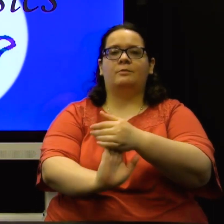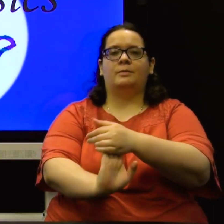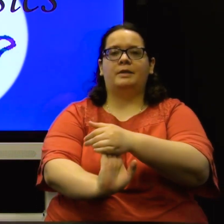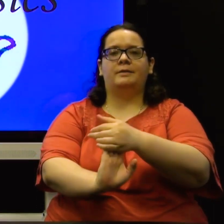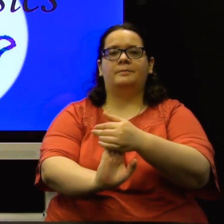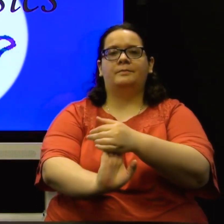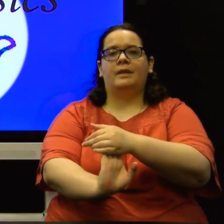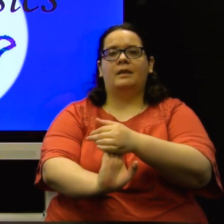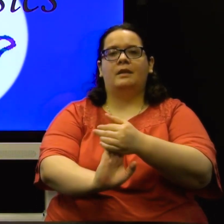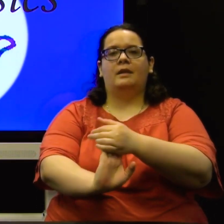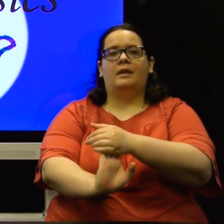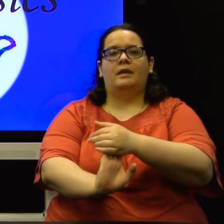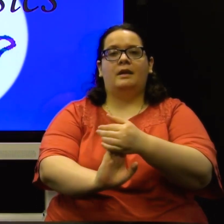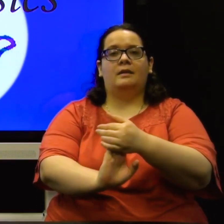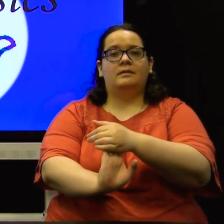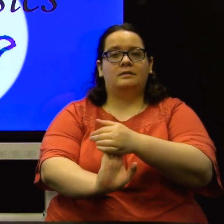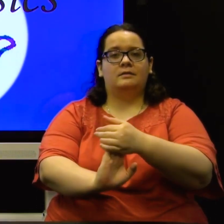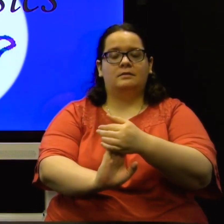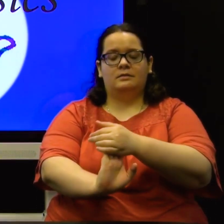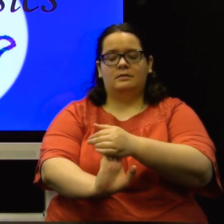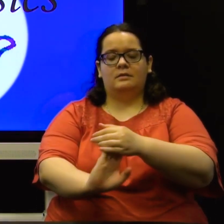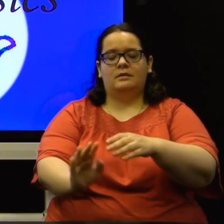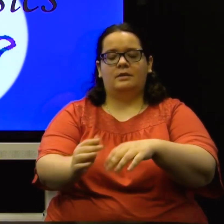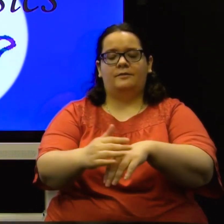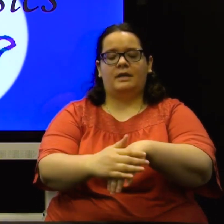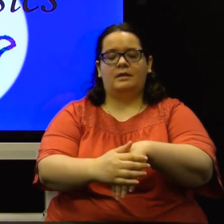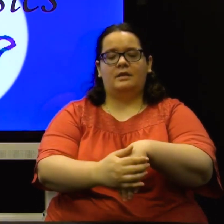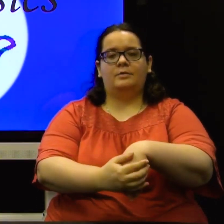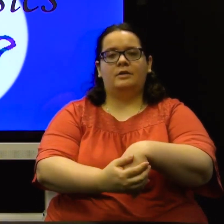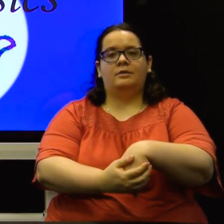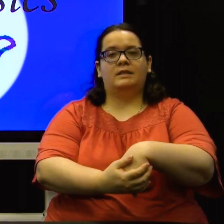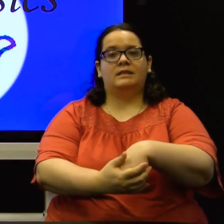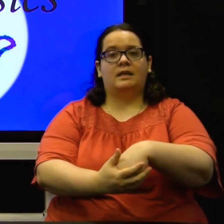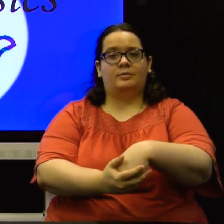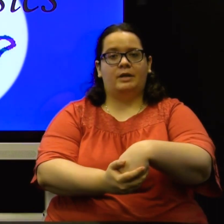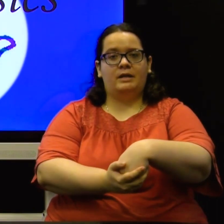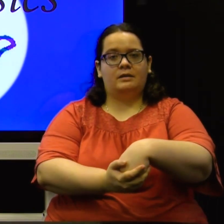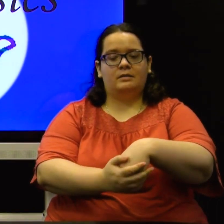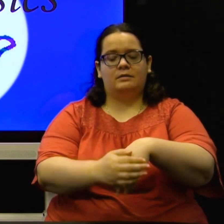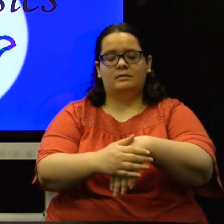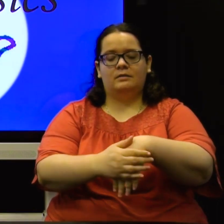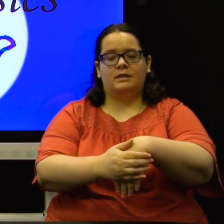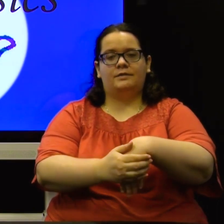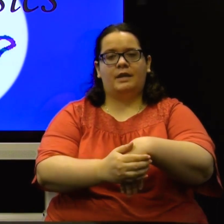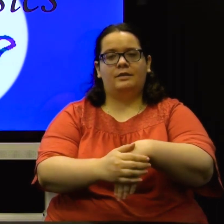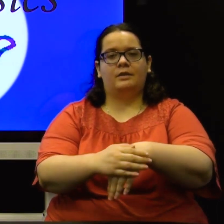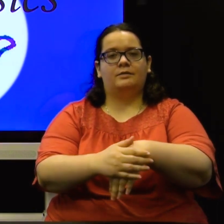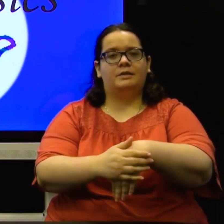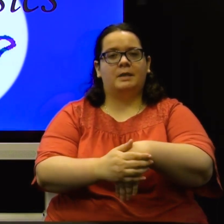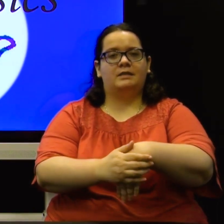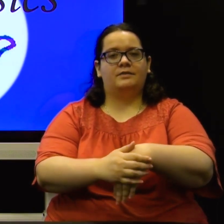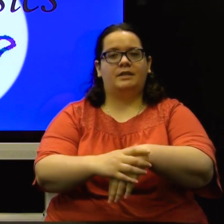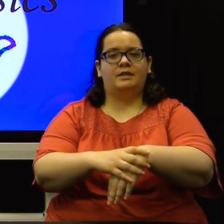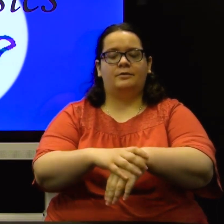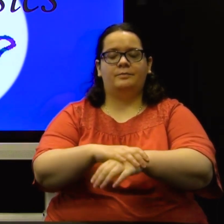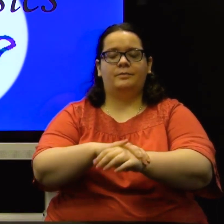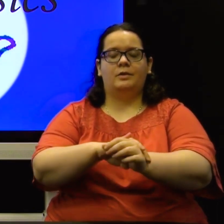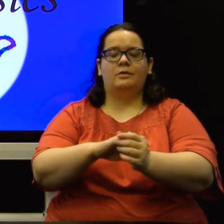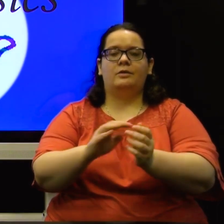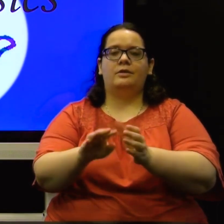will be. And if at any point you need to take a break, that's fine. You can always pause the video or you